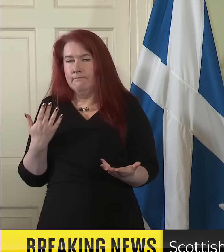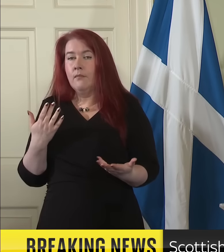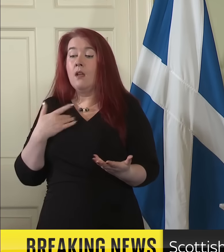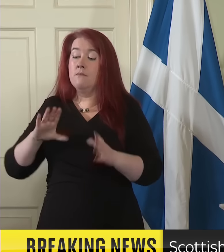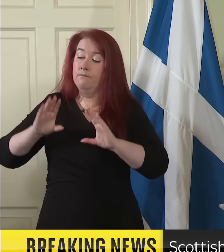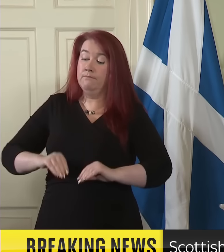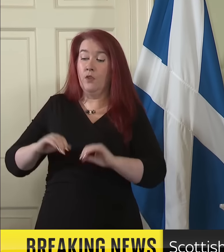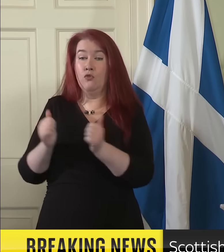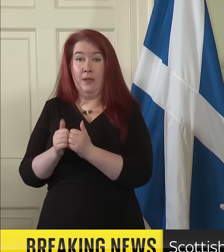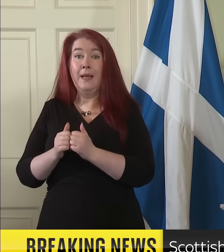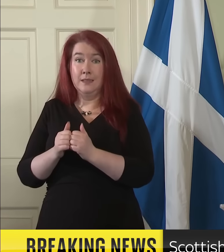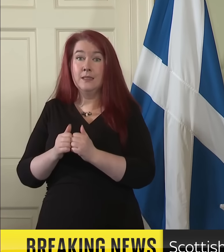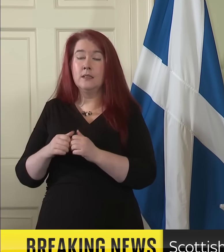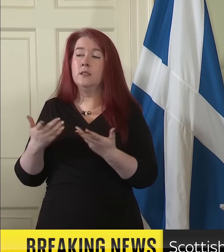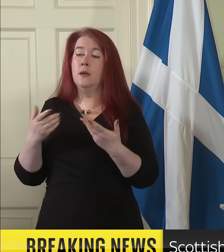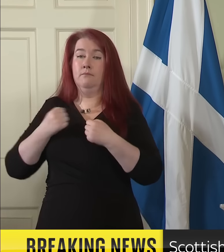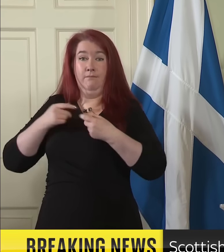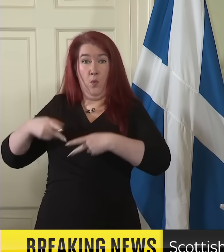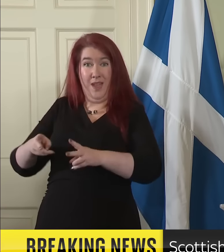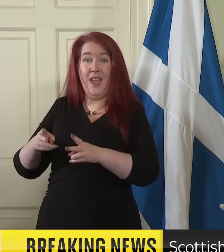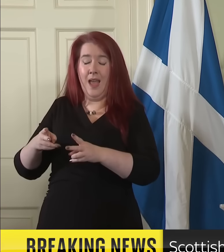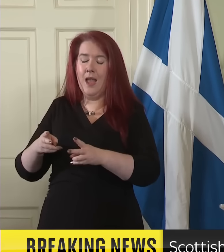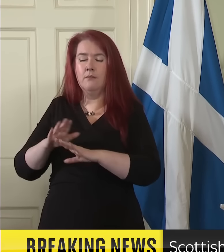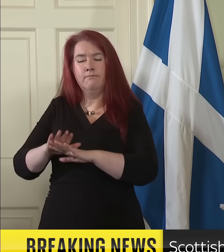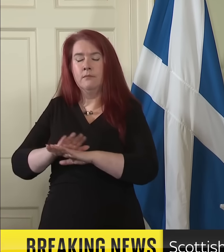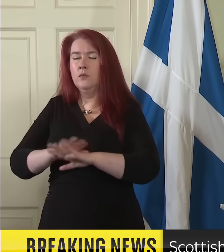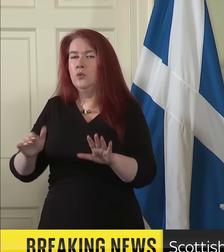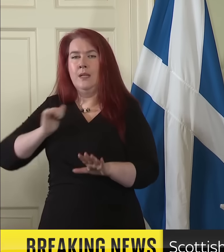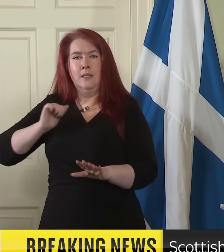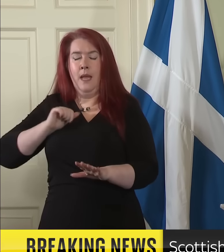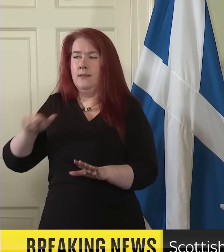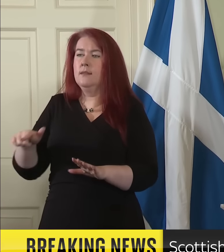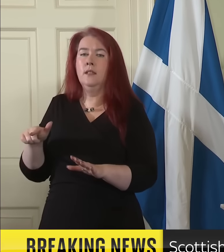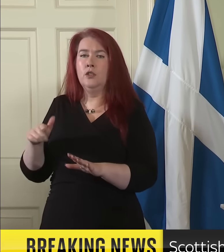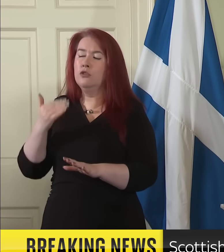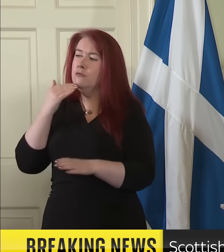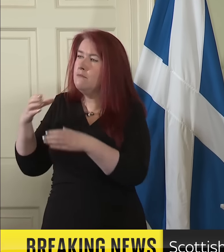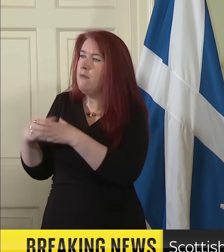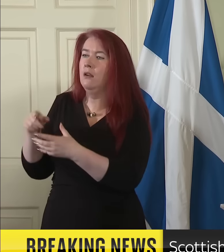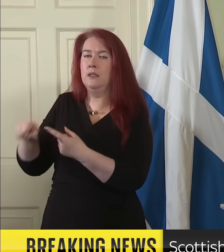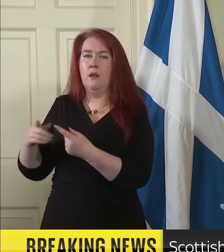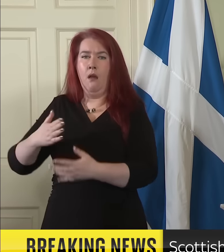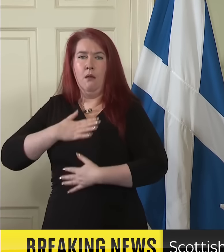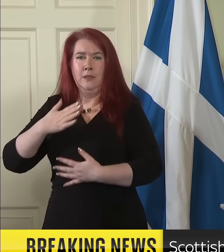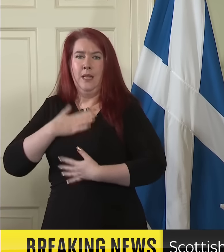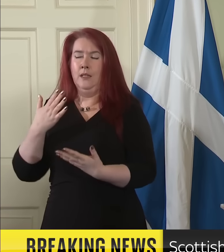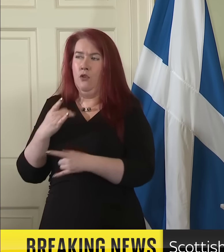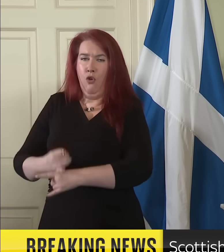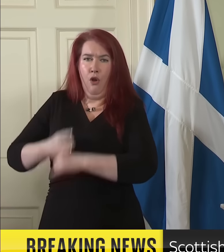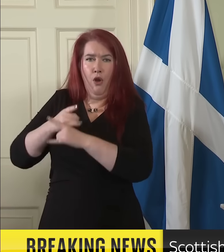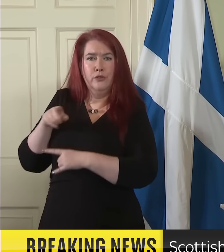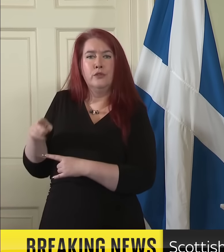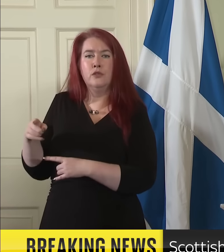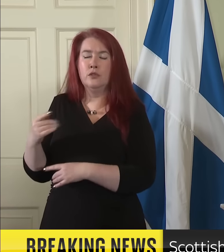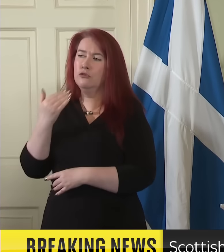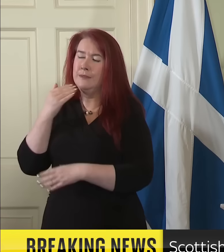in the manner that I did, I clearly underestimated the level of hurt and upset that caused Green colleagues.